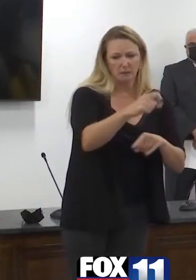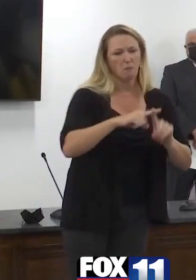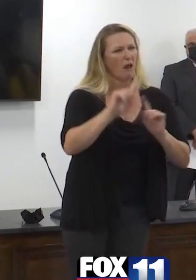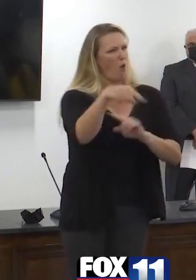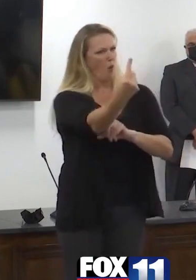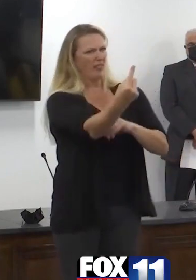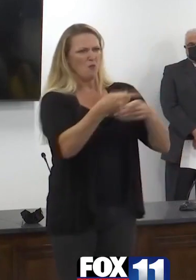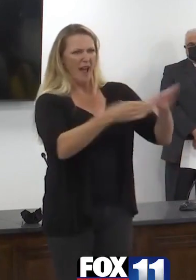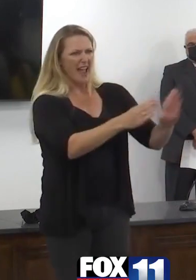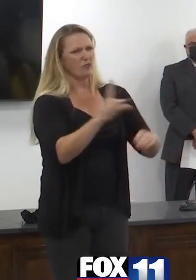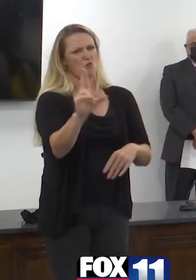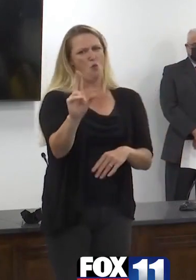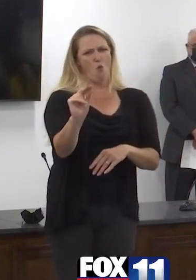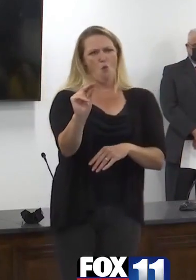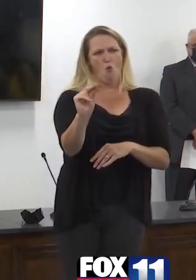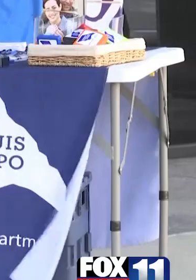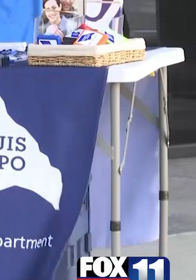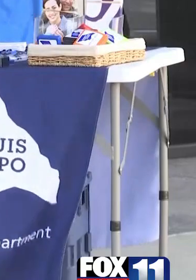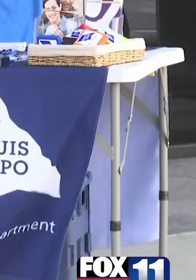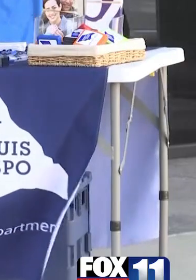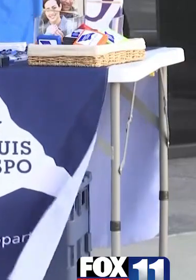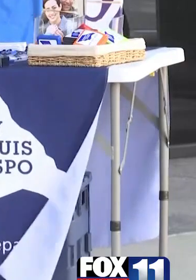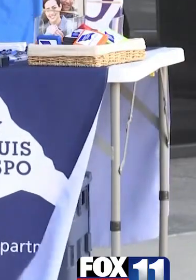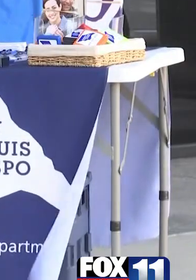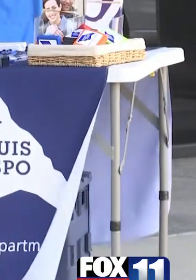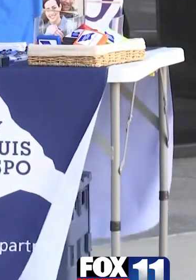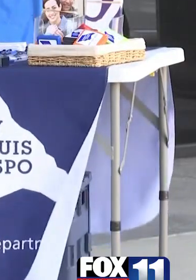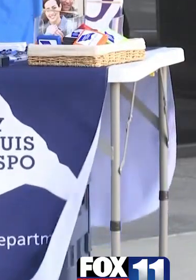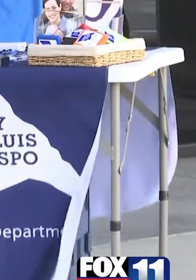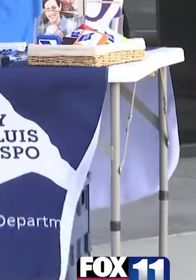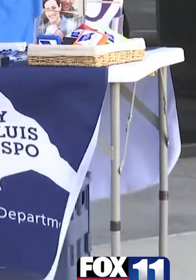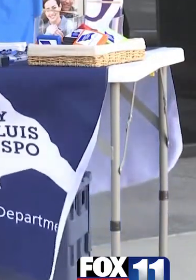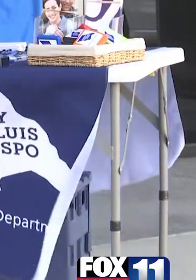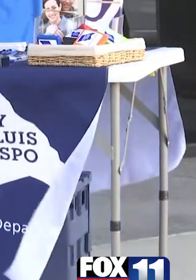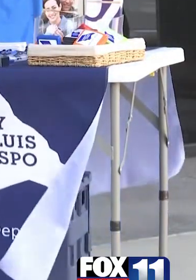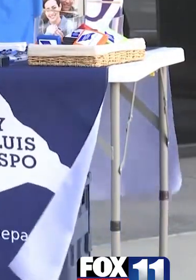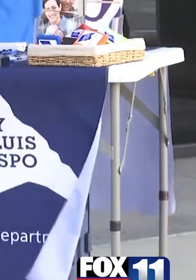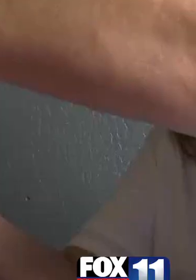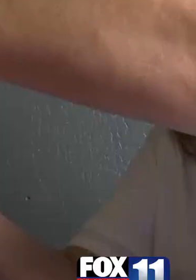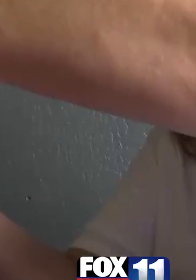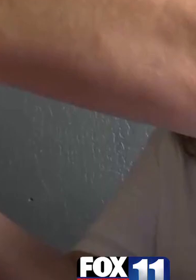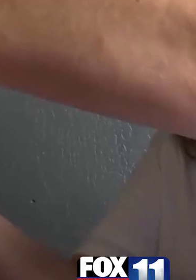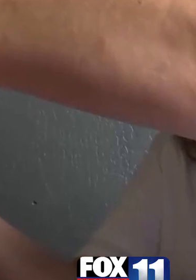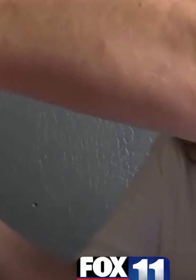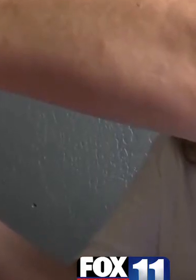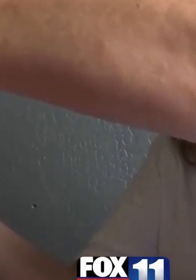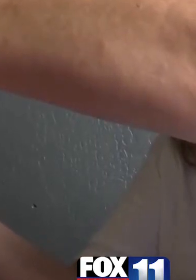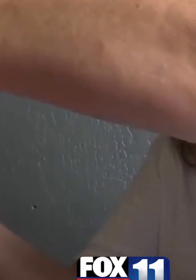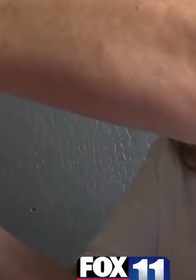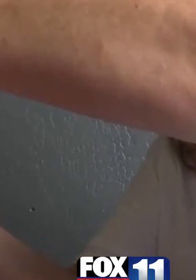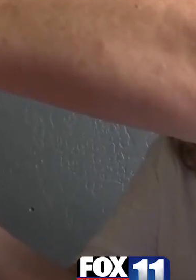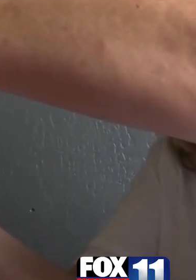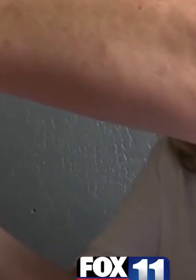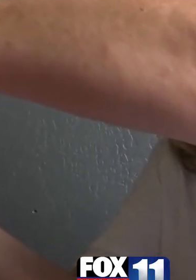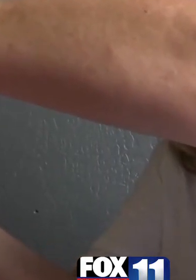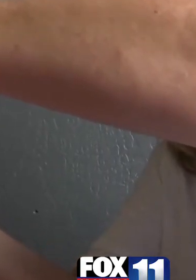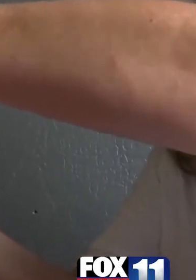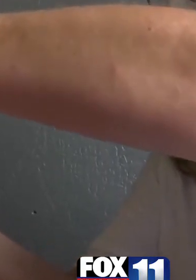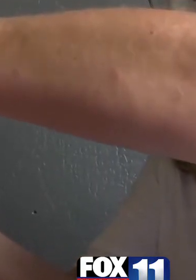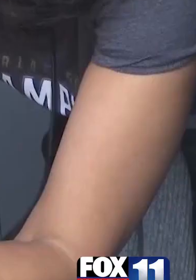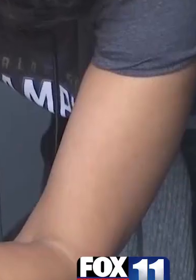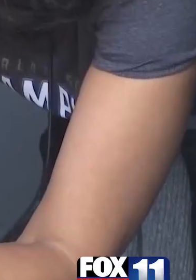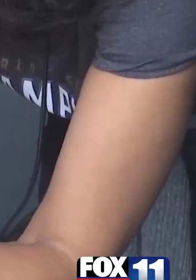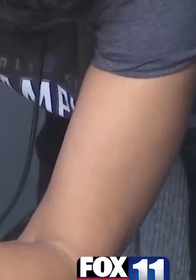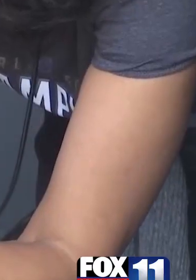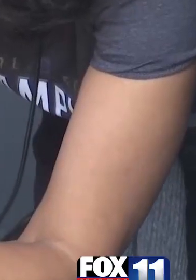to be the key tool, the best way that we can get past this disease. CEO of Tennant Health Central Coast